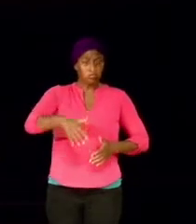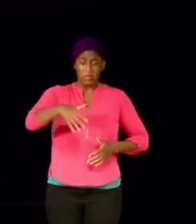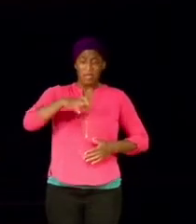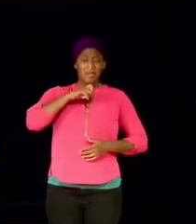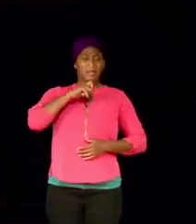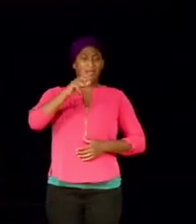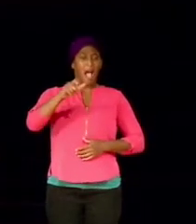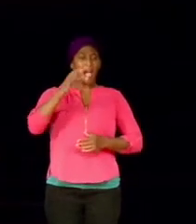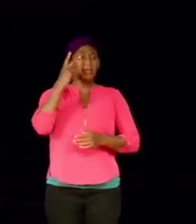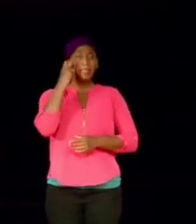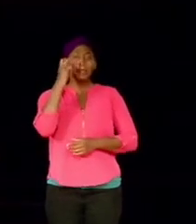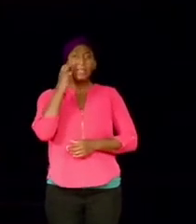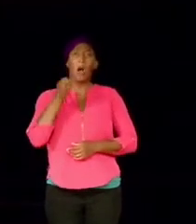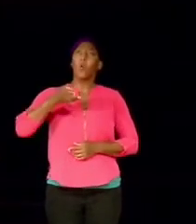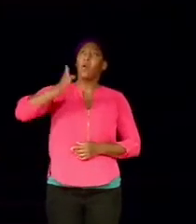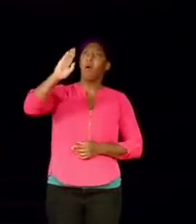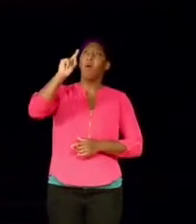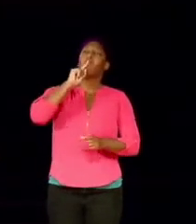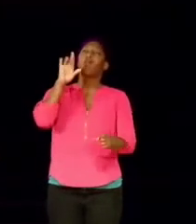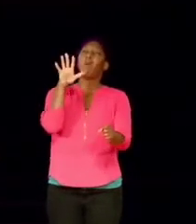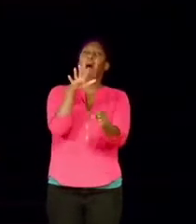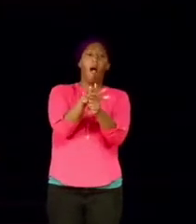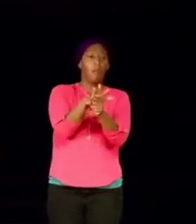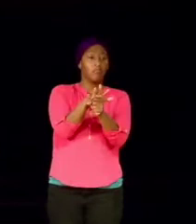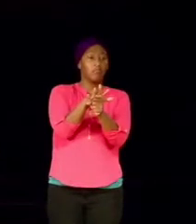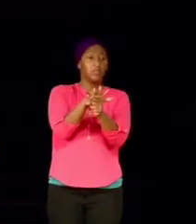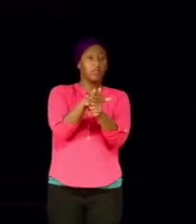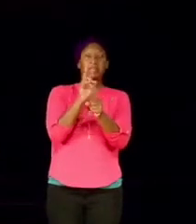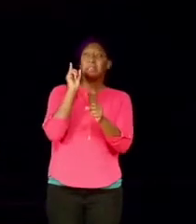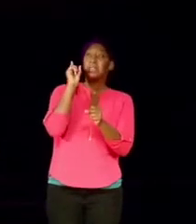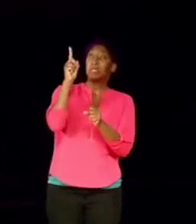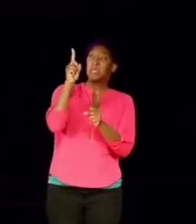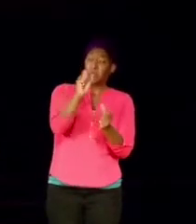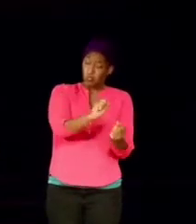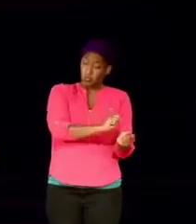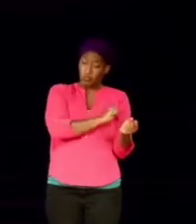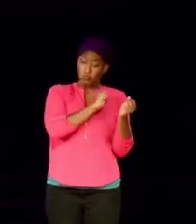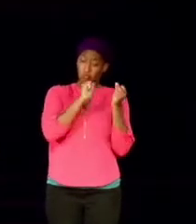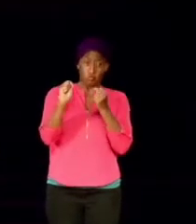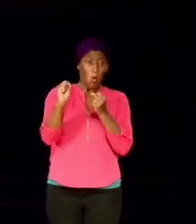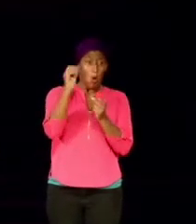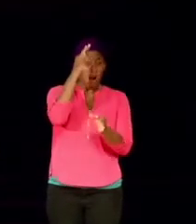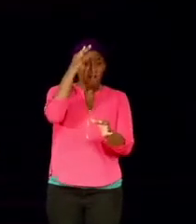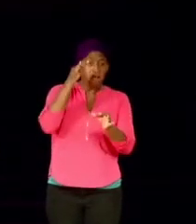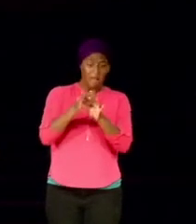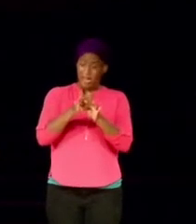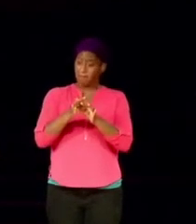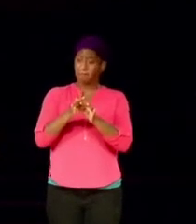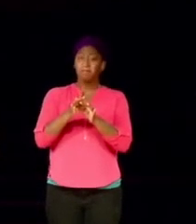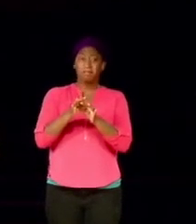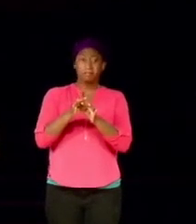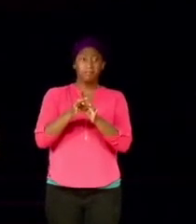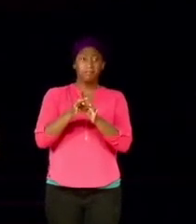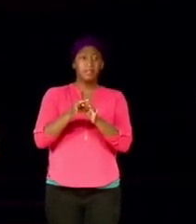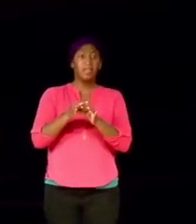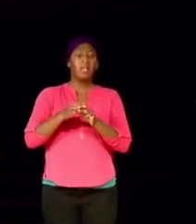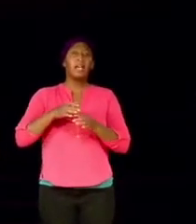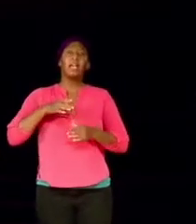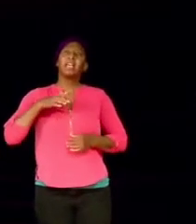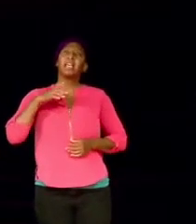but was strong in faith, giving